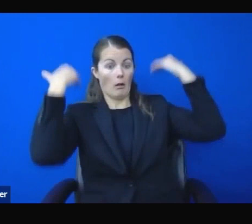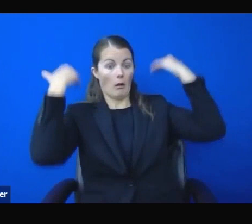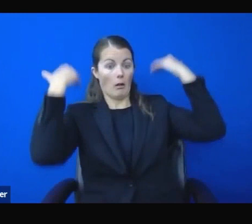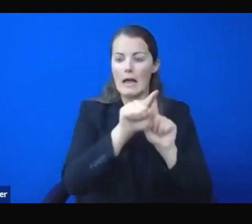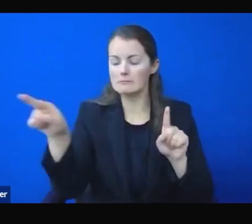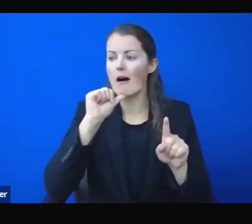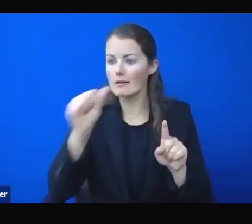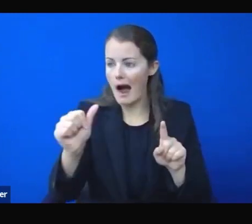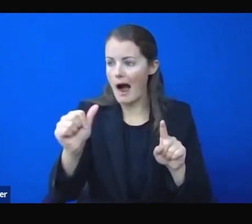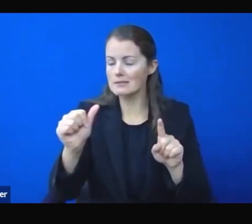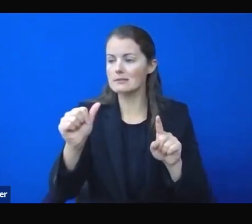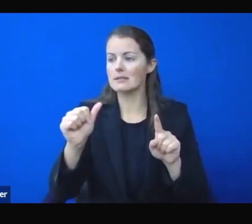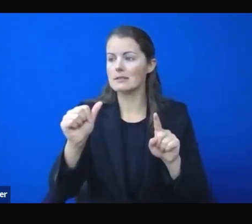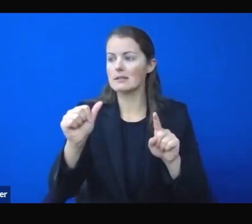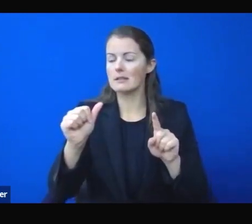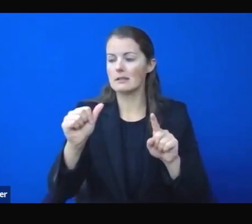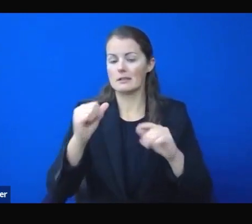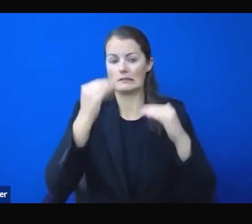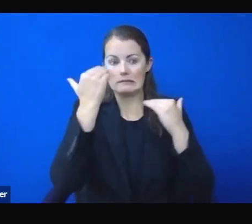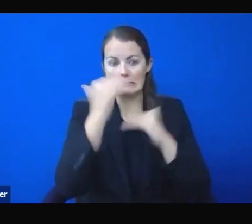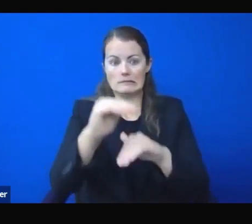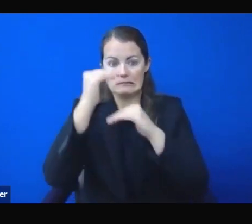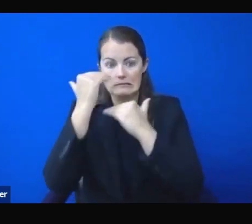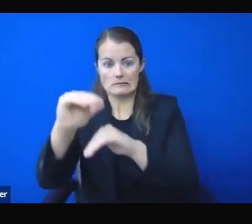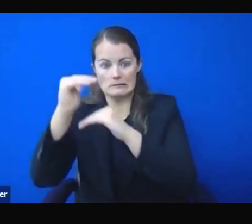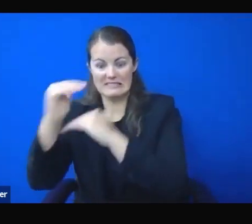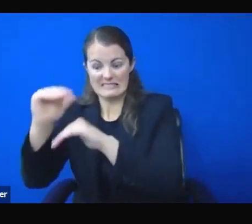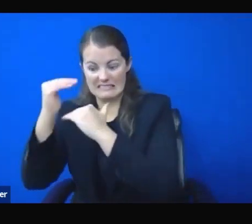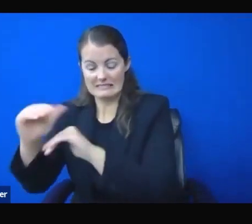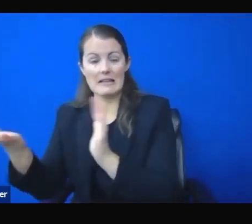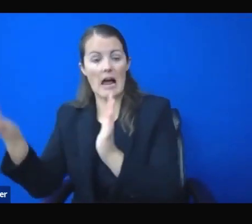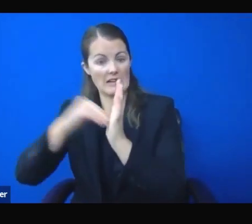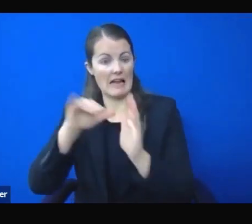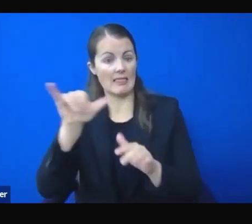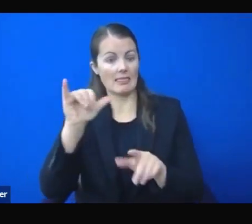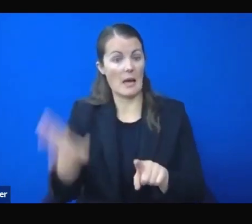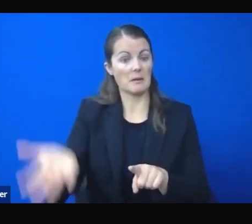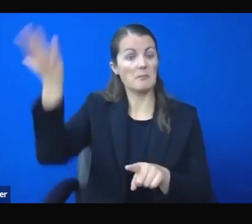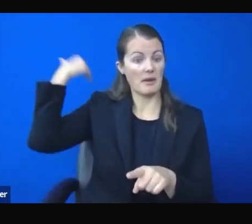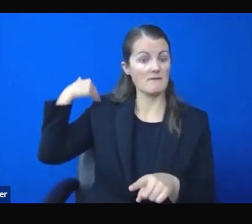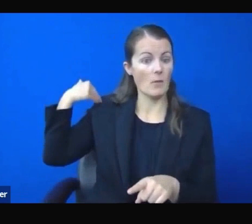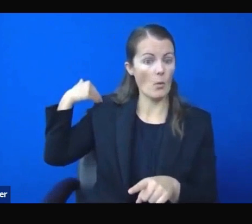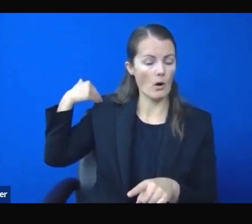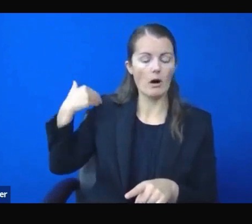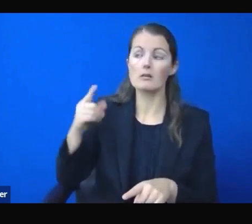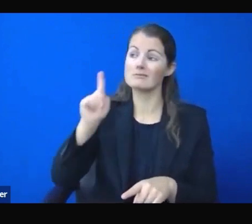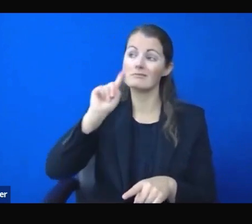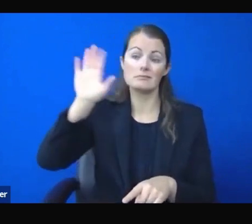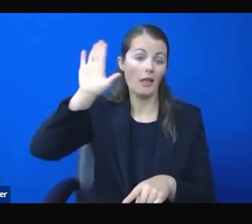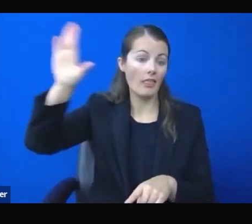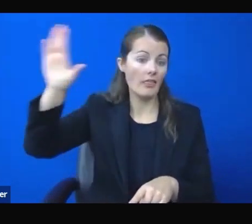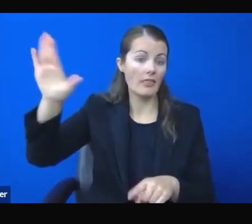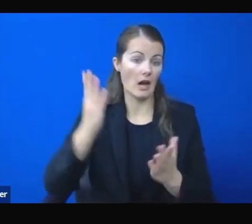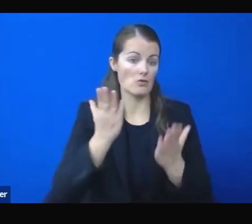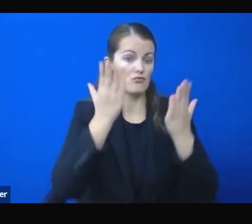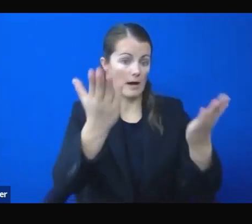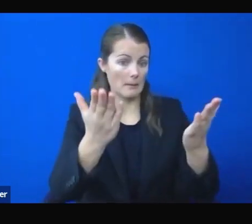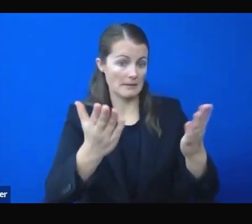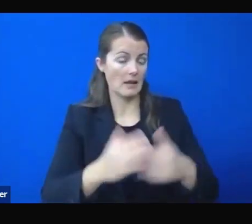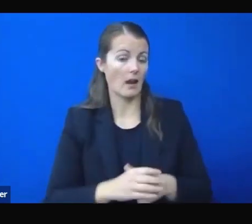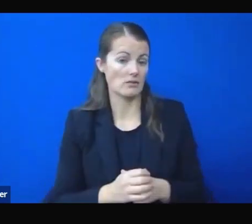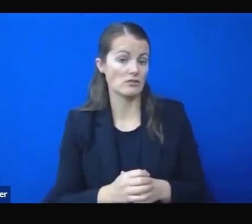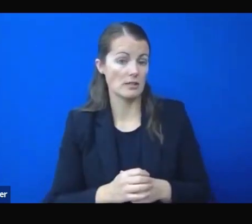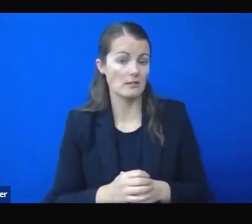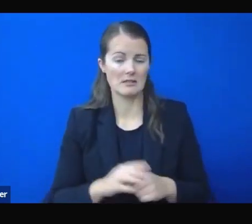That is a very stark departure from their message and actions over the last nine months that contradicted and undermined recommended